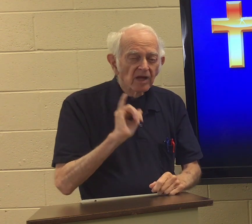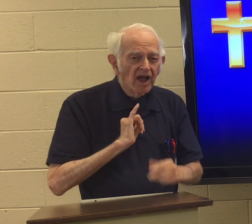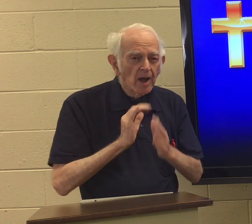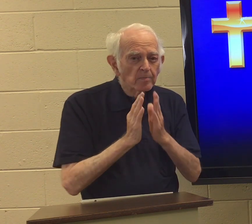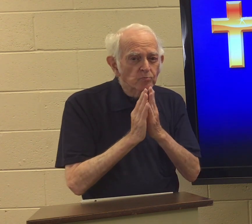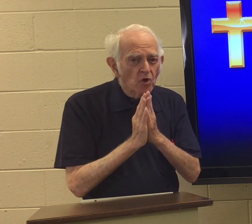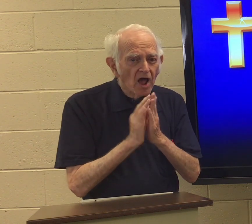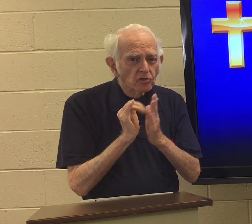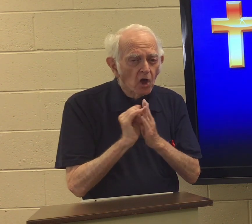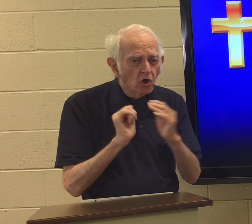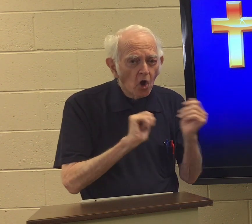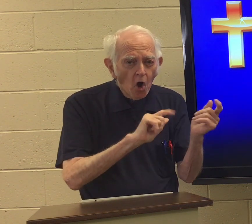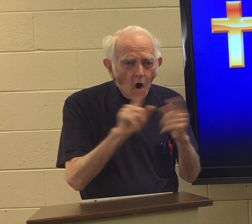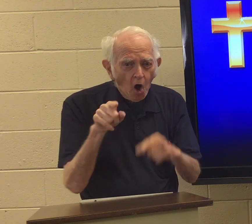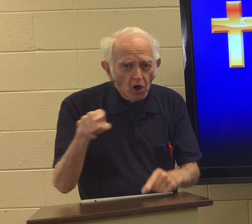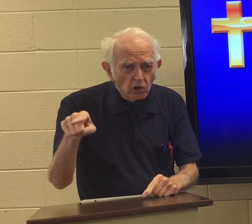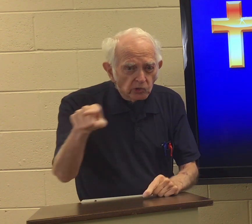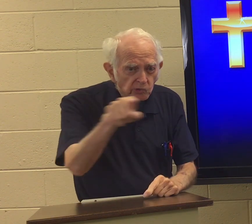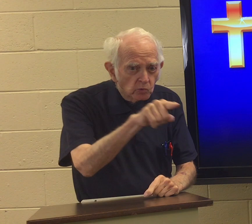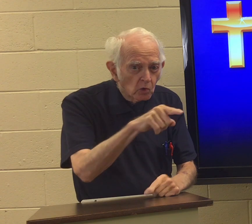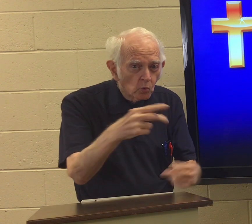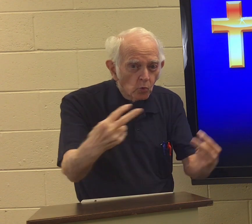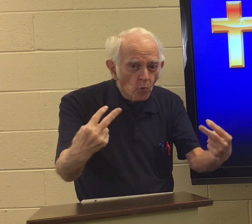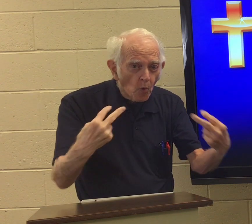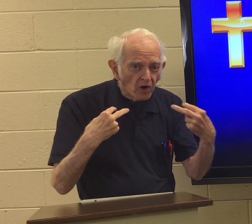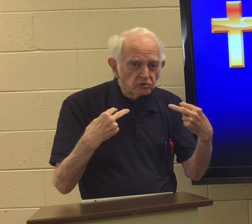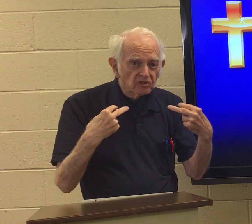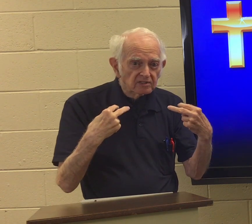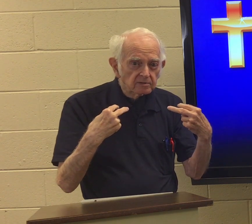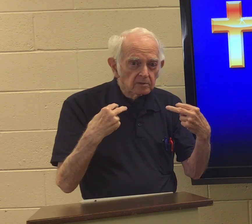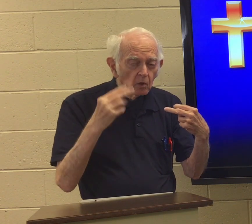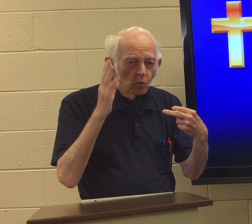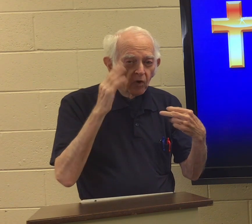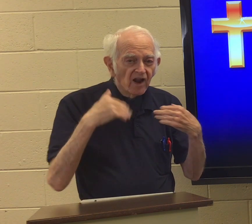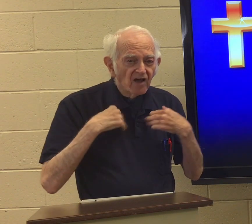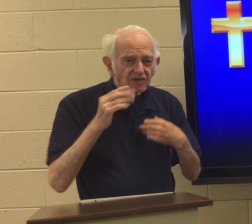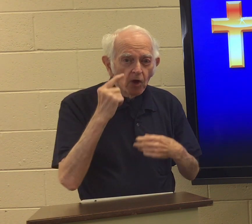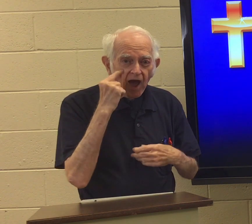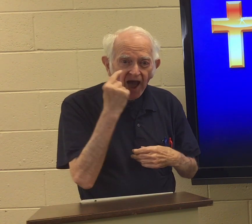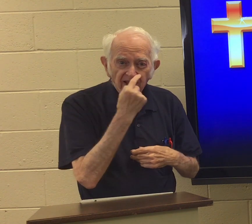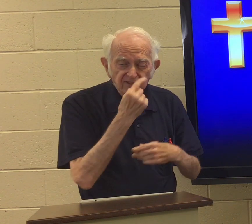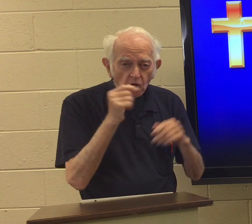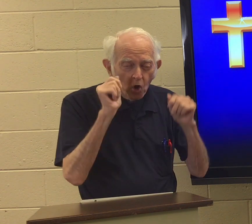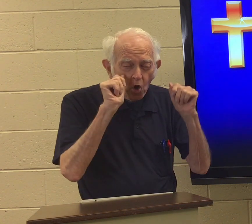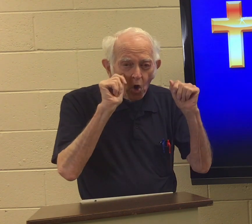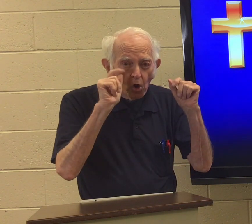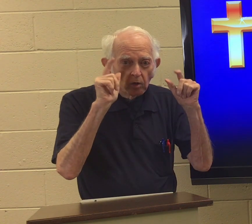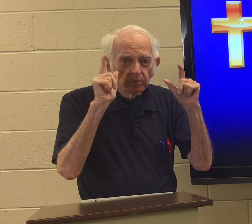It's the same as I pray that all of you watching will have your eyes opened.